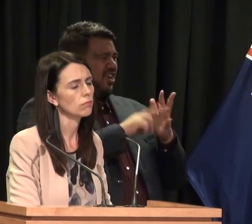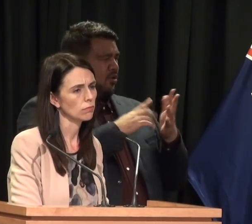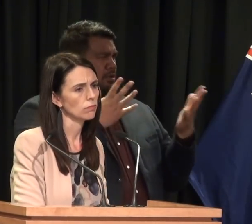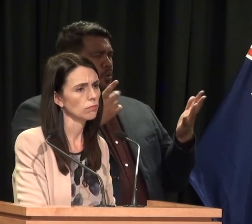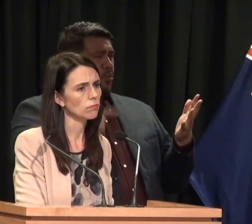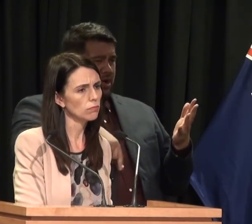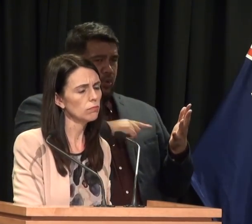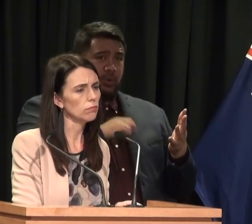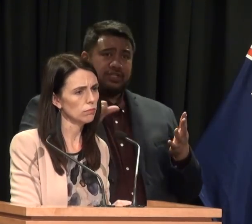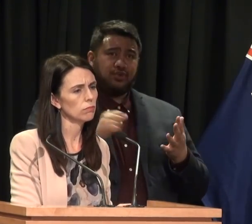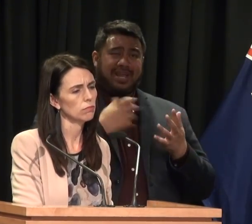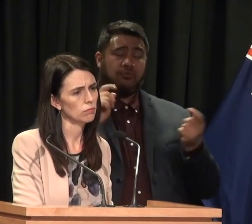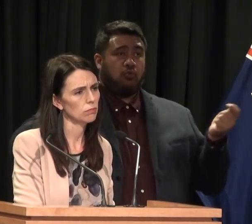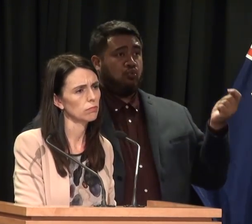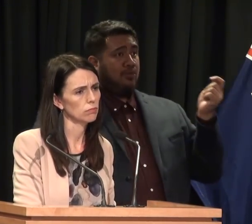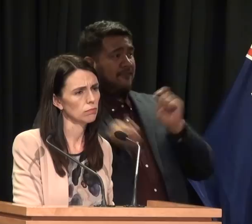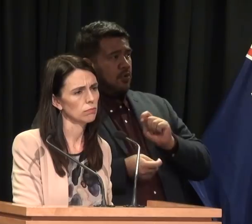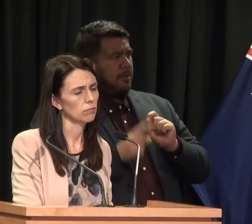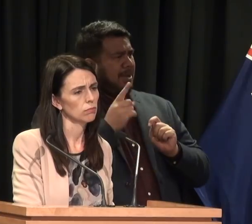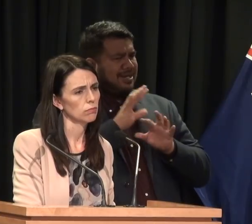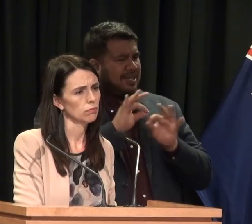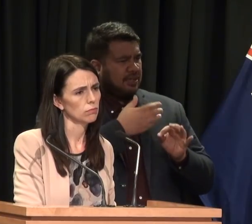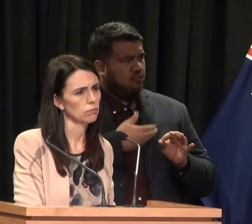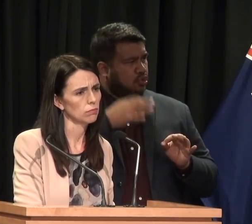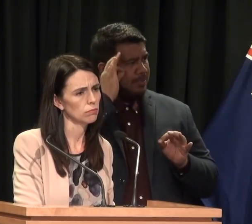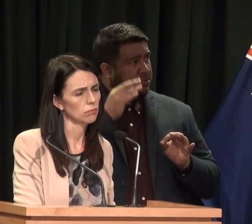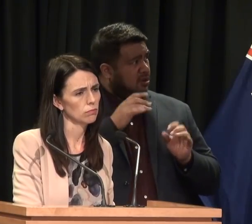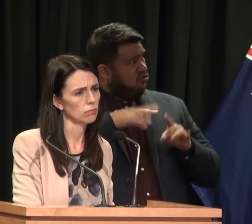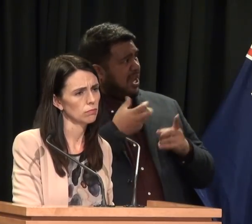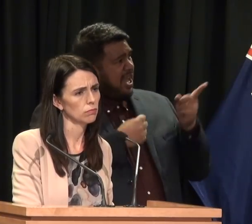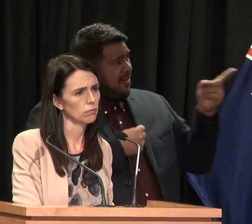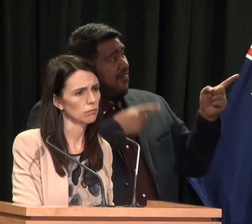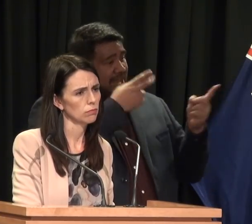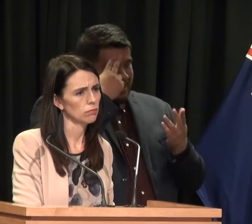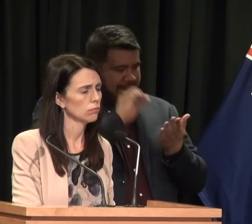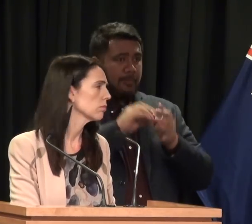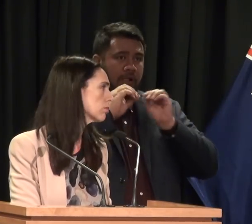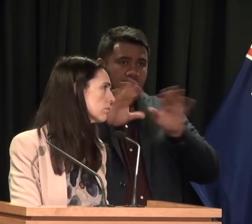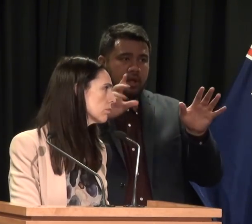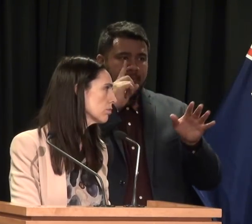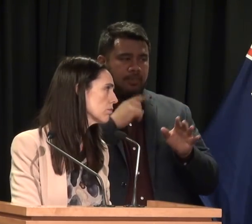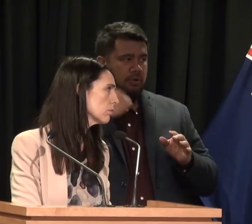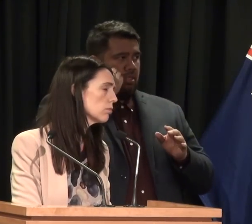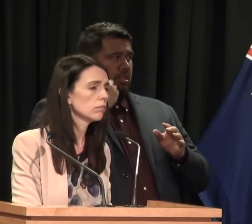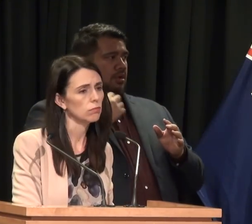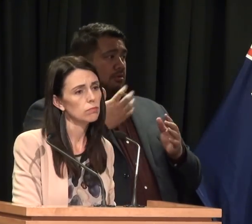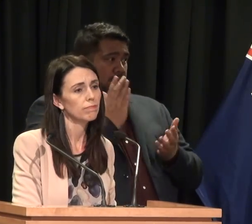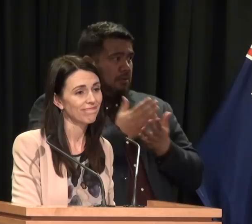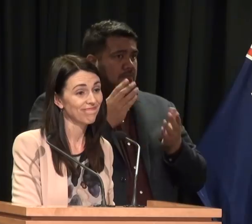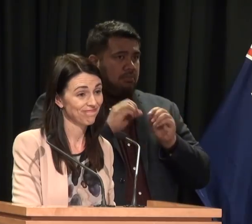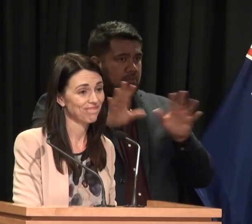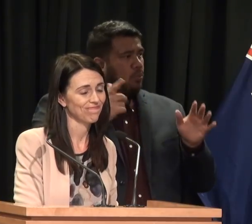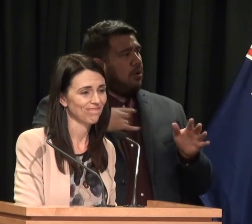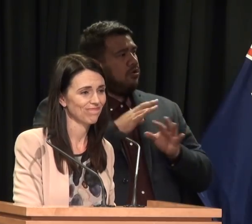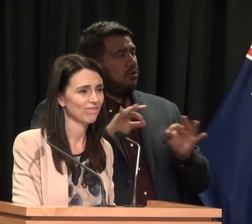we have this big reform without a Royal Commission like they had in Australia which actually named and changed it? Yeah, so let's let the Section 95